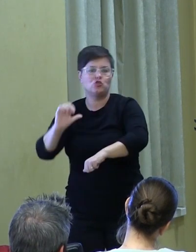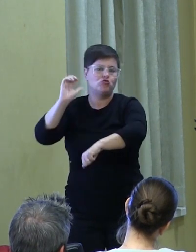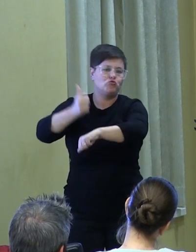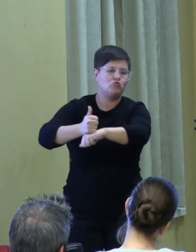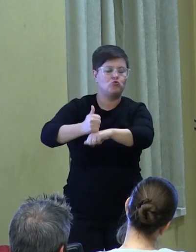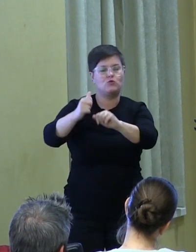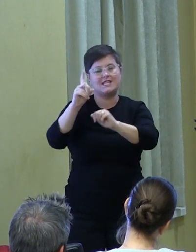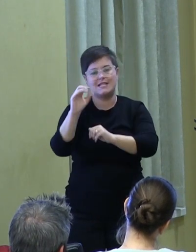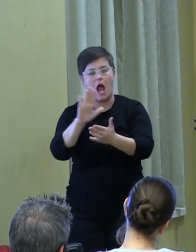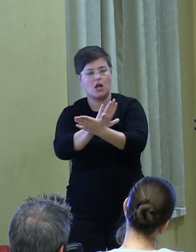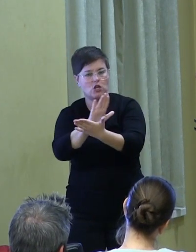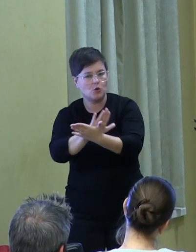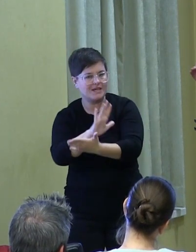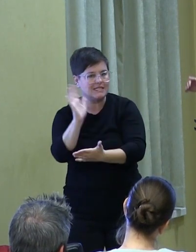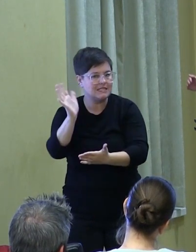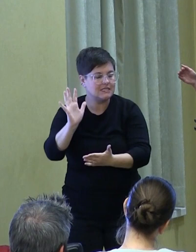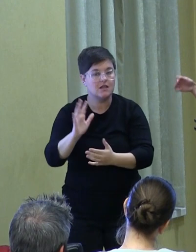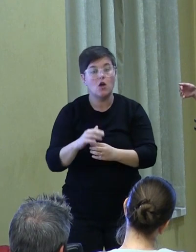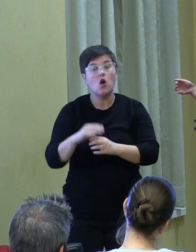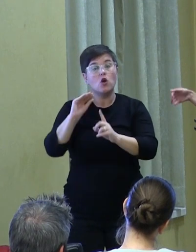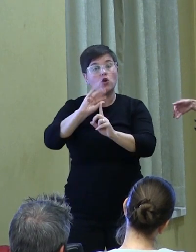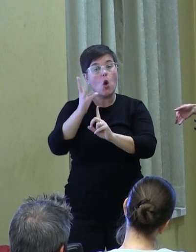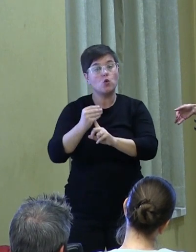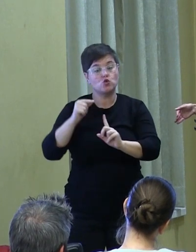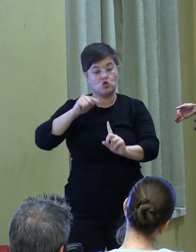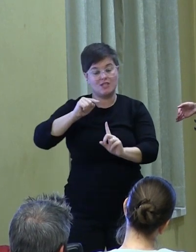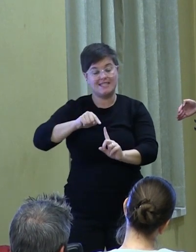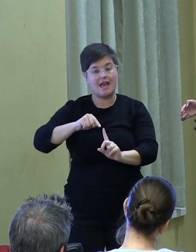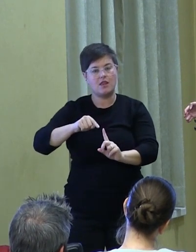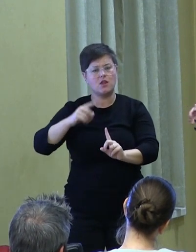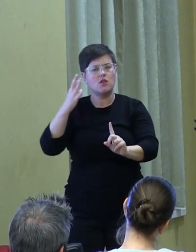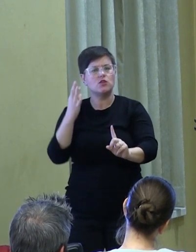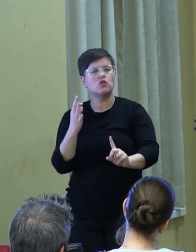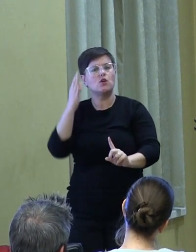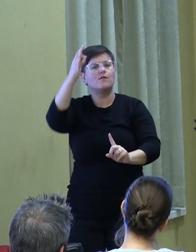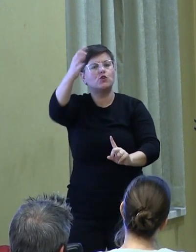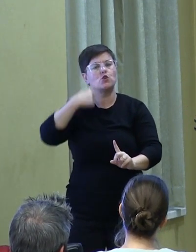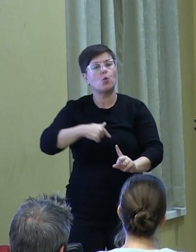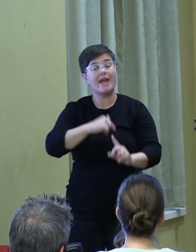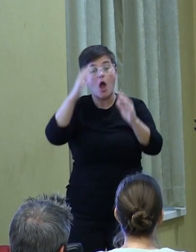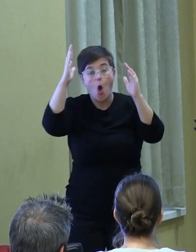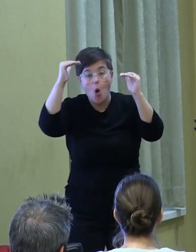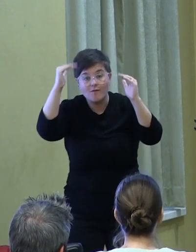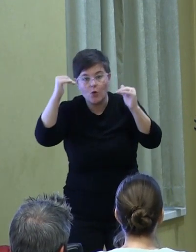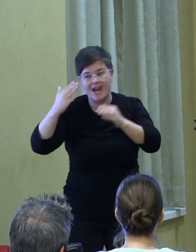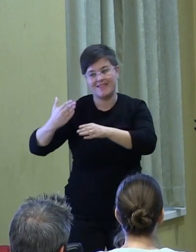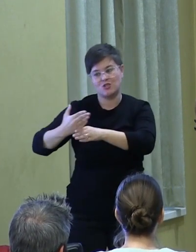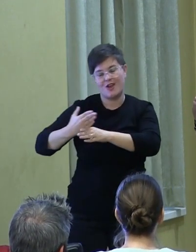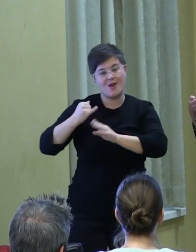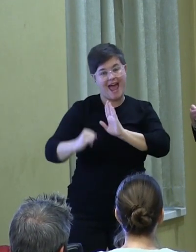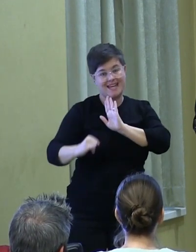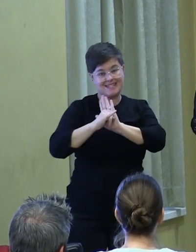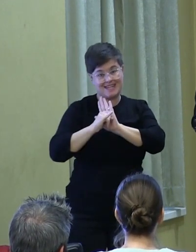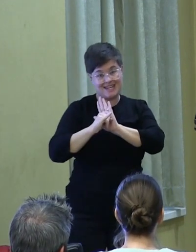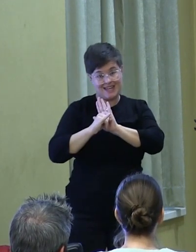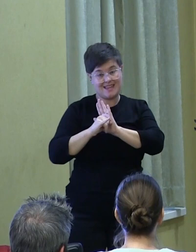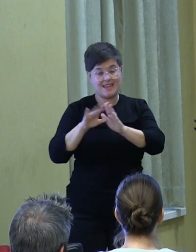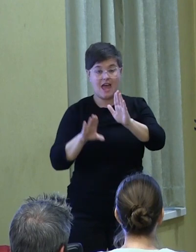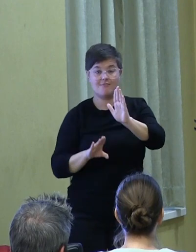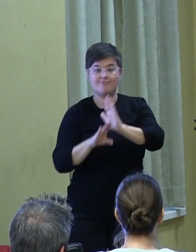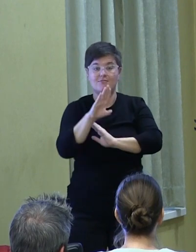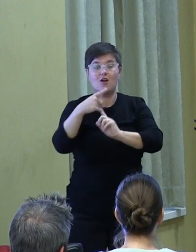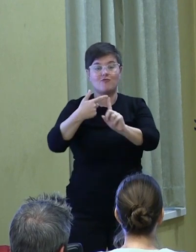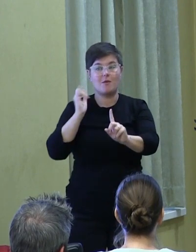But culture is also about the future that we hope for and the shared identity that results from being a part of